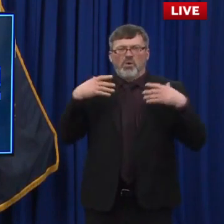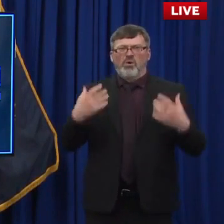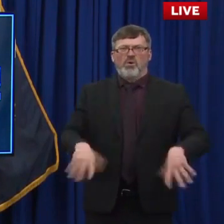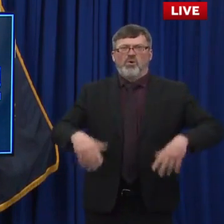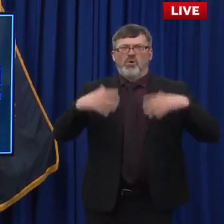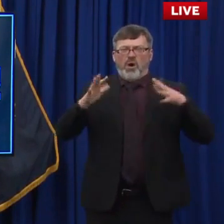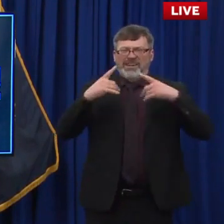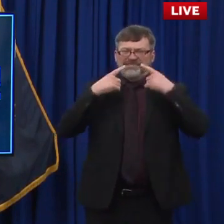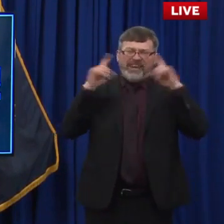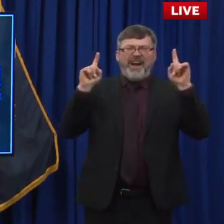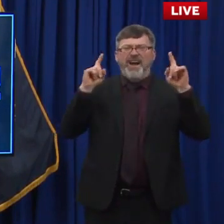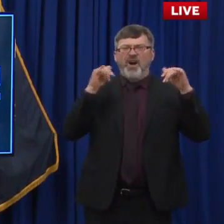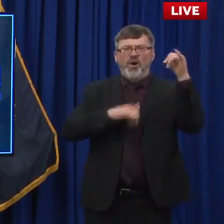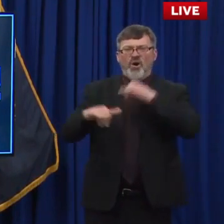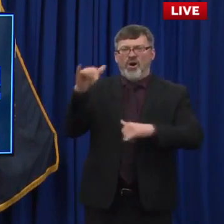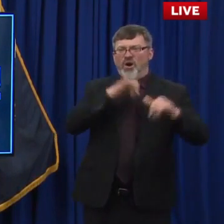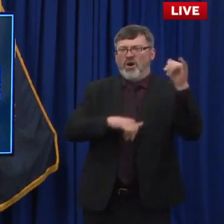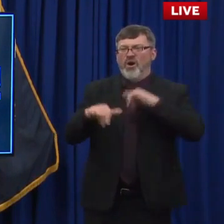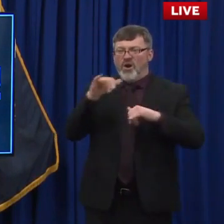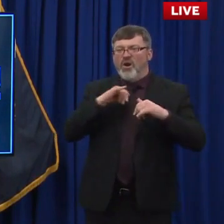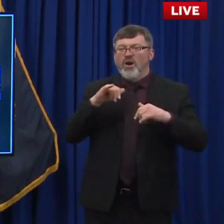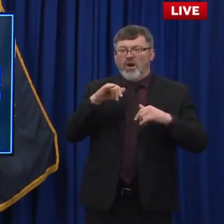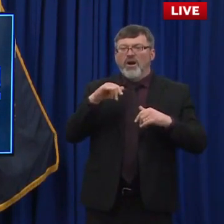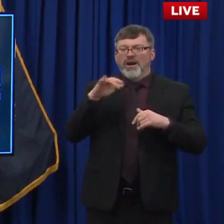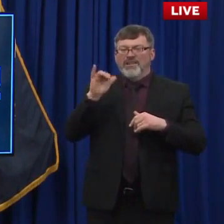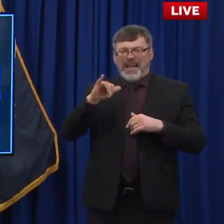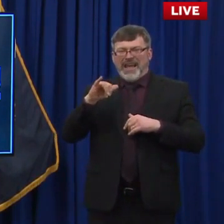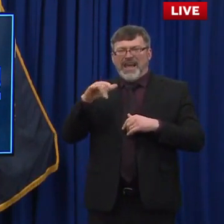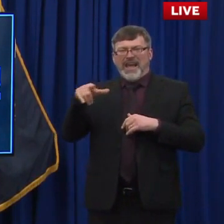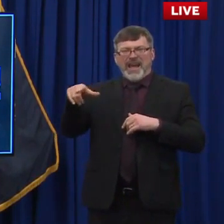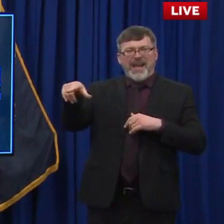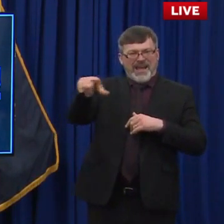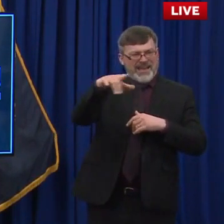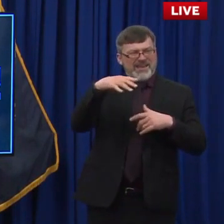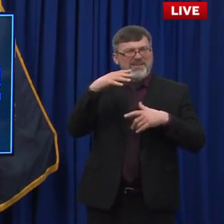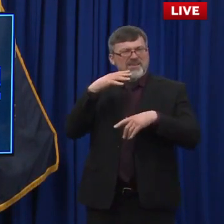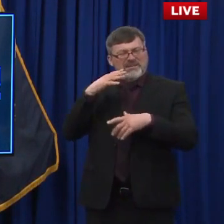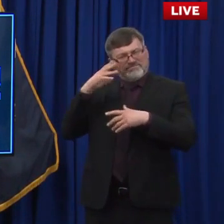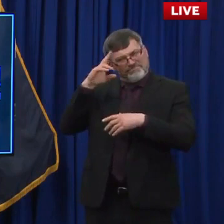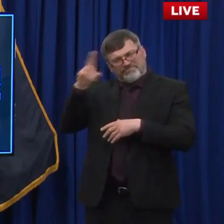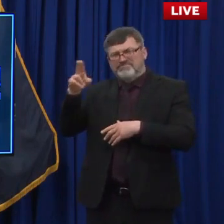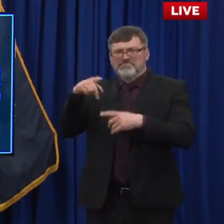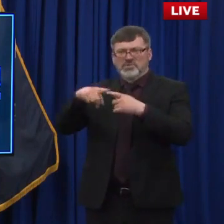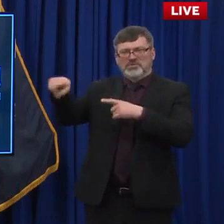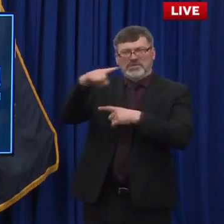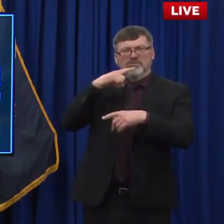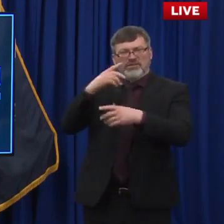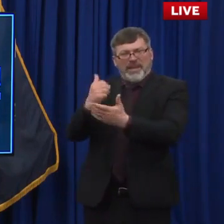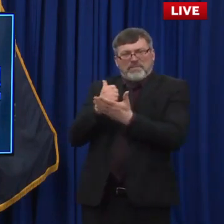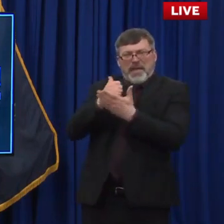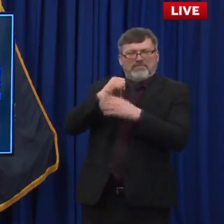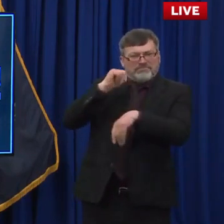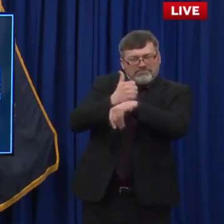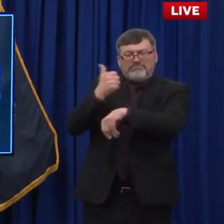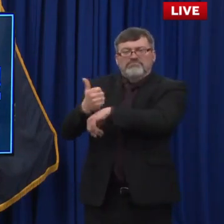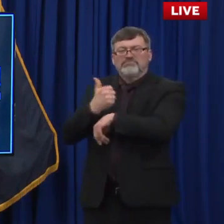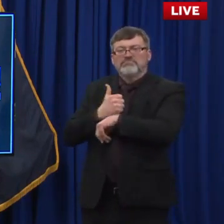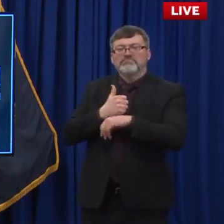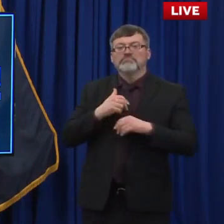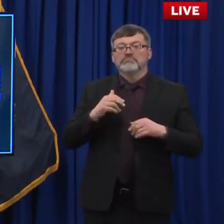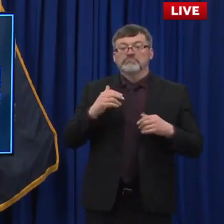thankful to all the folks who work behind the scenes to make that happen. Those individuals that are part of phase two A,